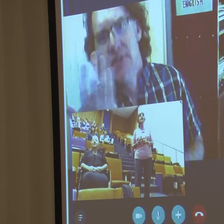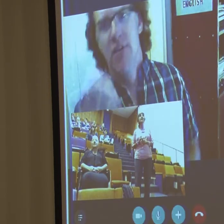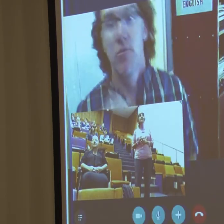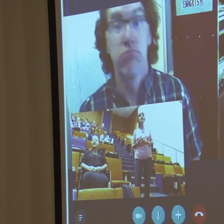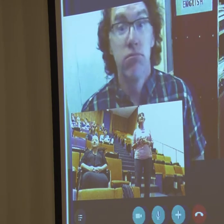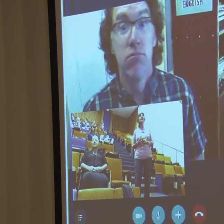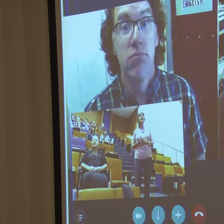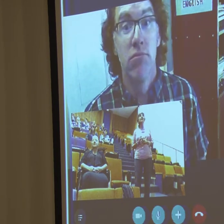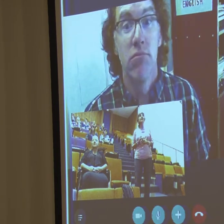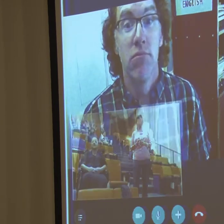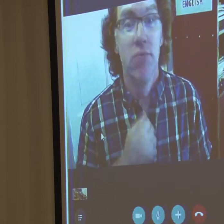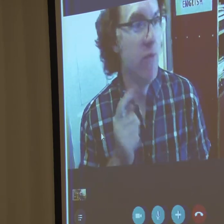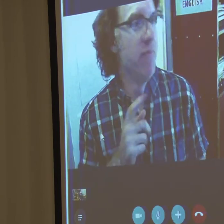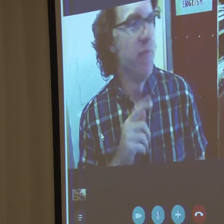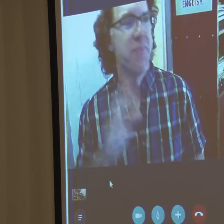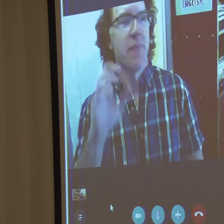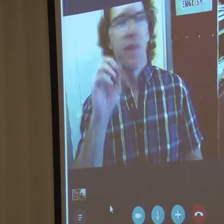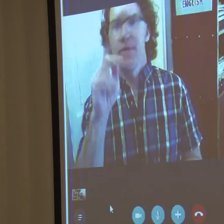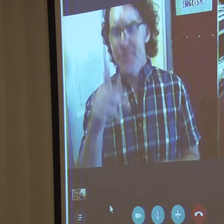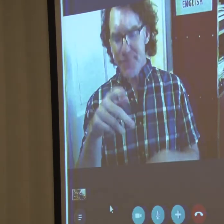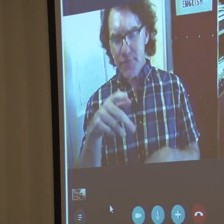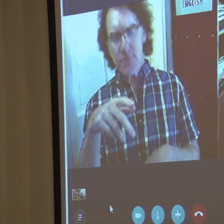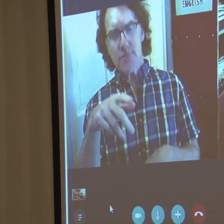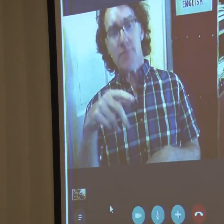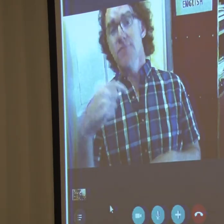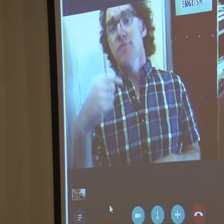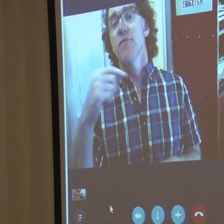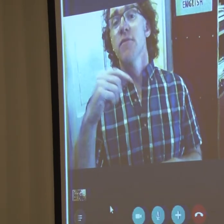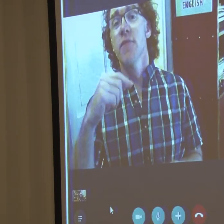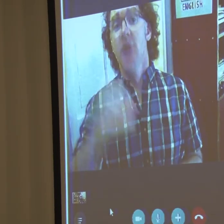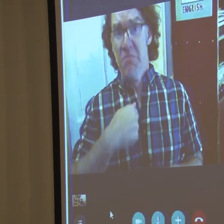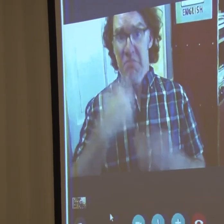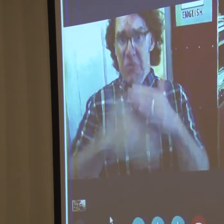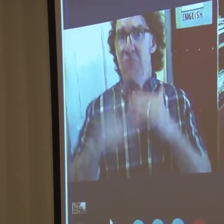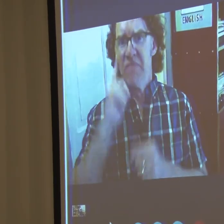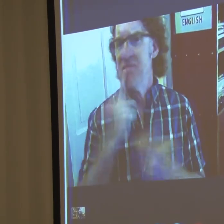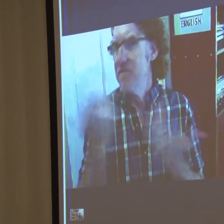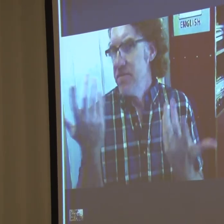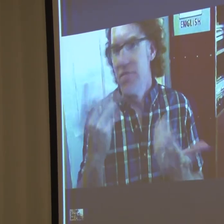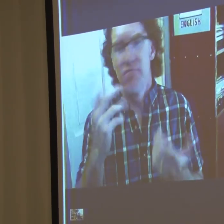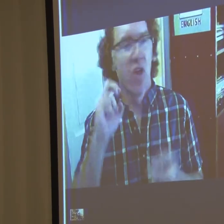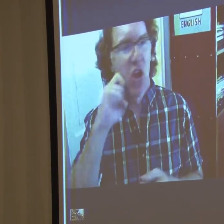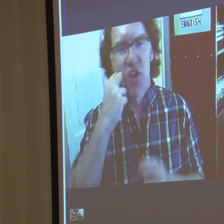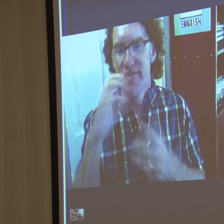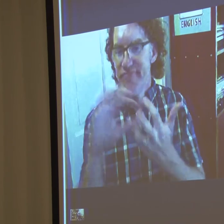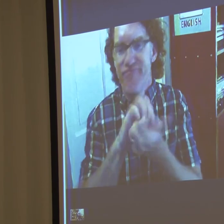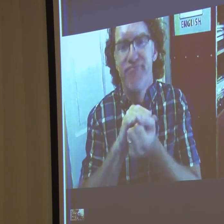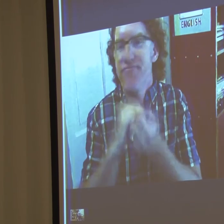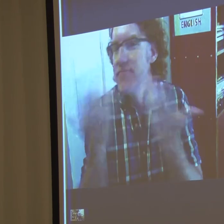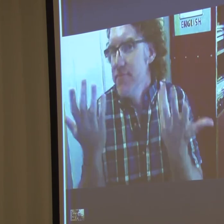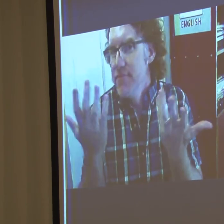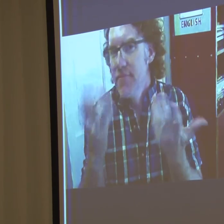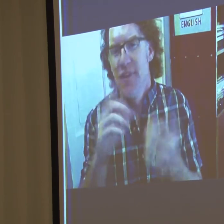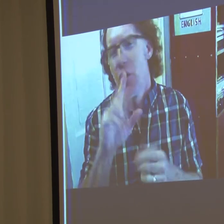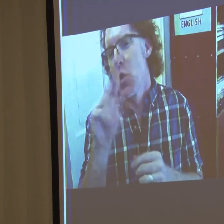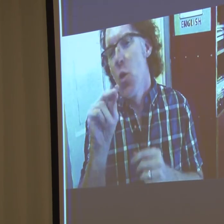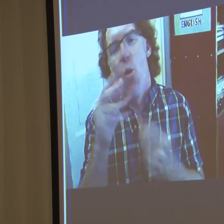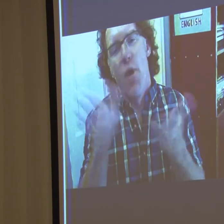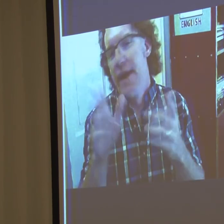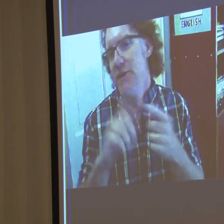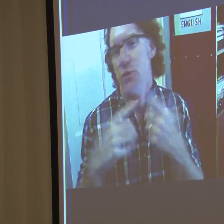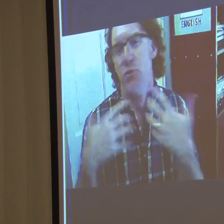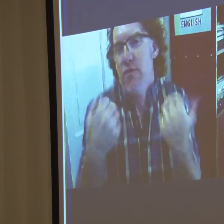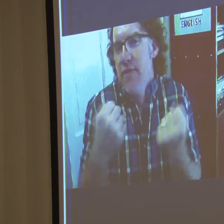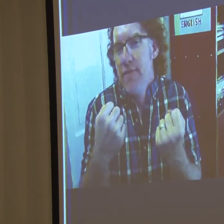That's a really good question and thank you so much for asking it. Okay. I was born deaf. have complete and total